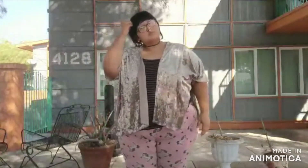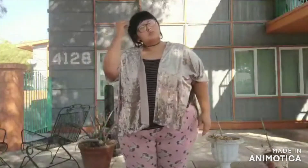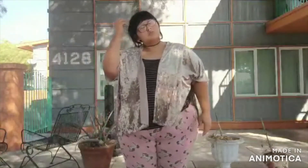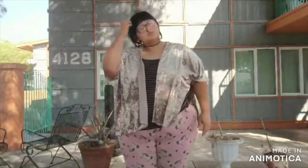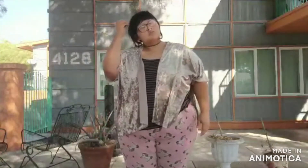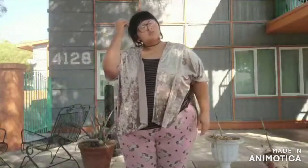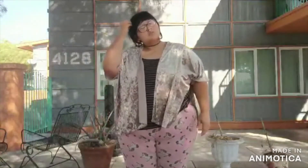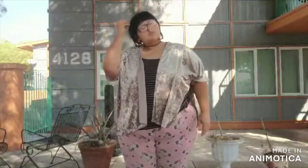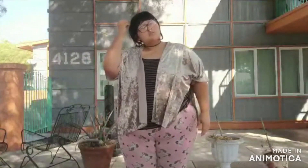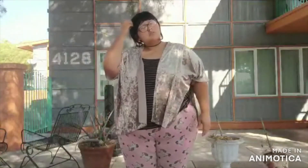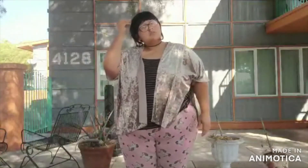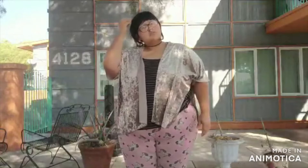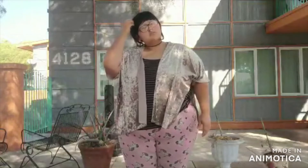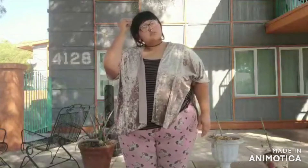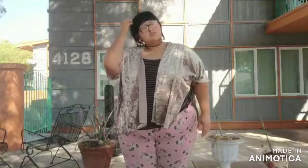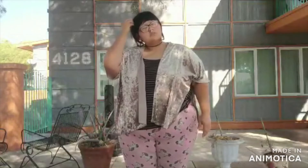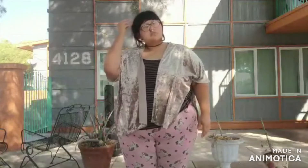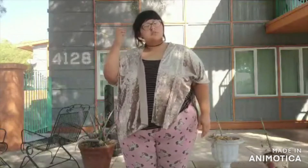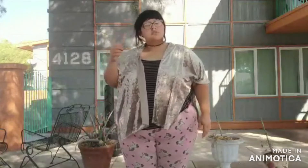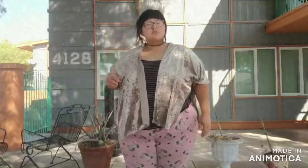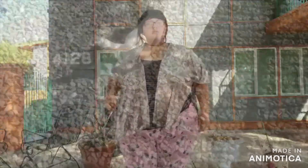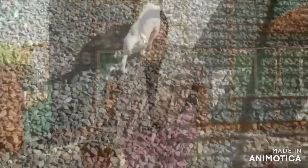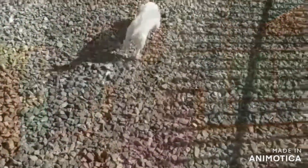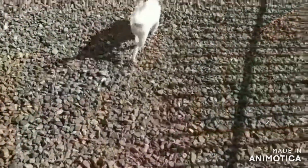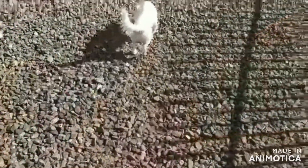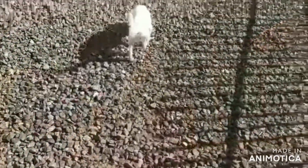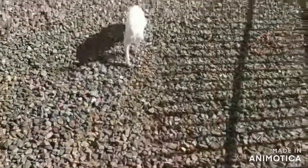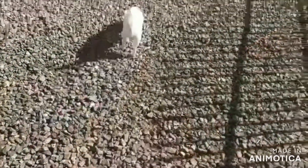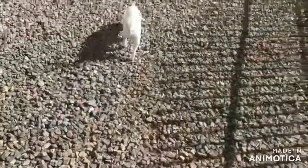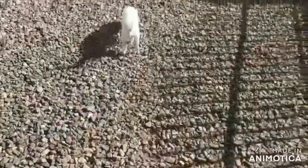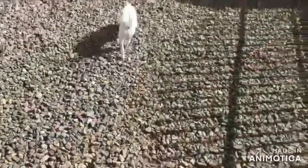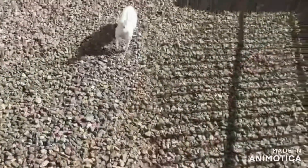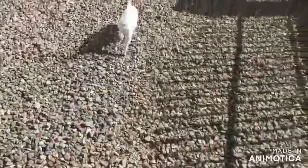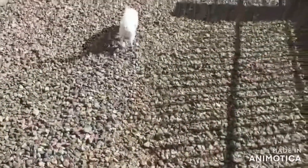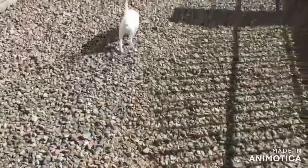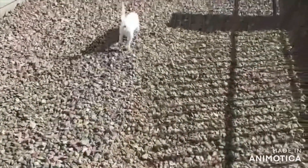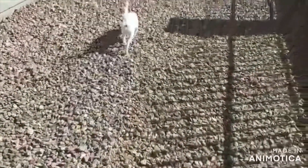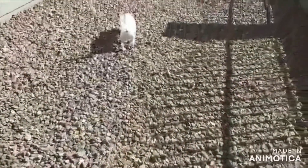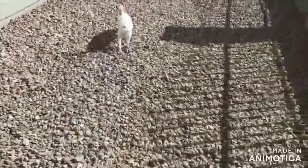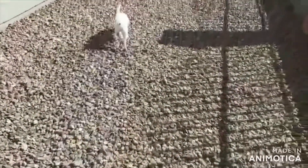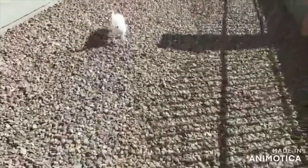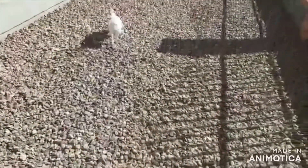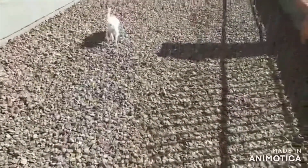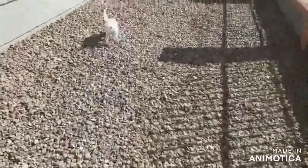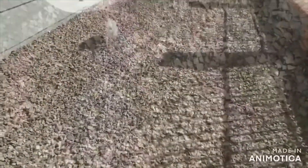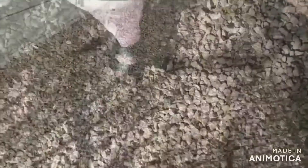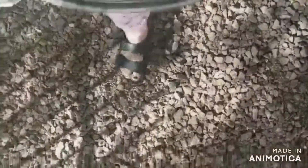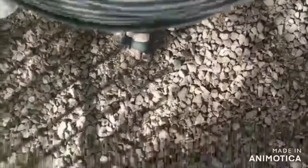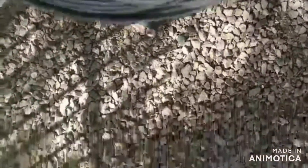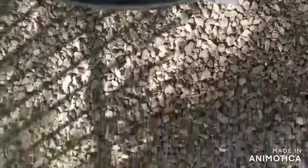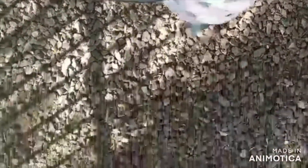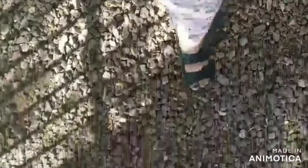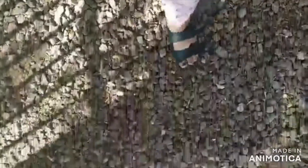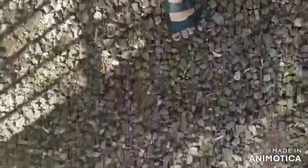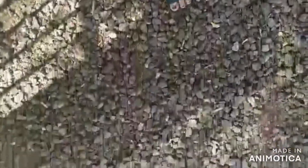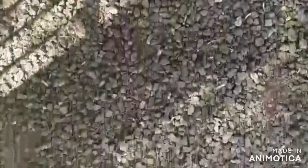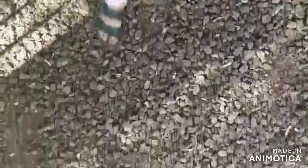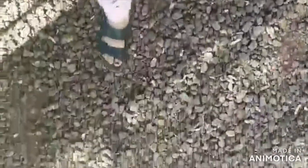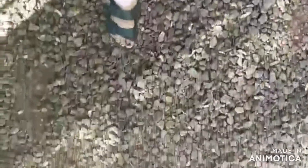walk together i nourish them by learning dismantling and healing learning to